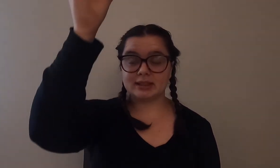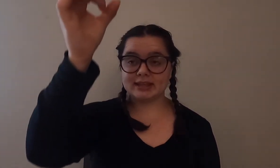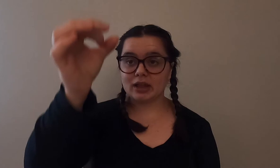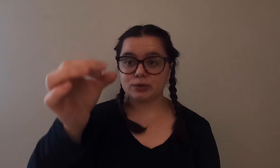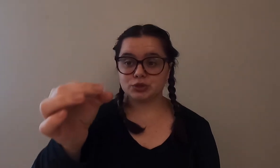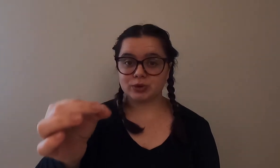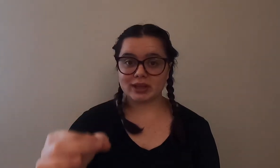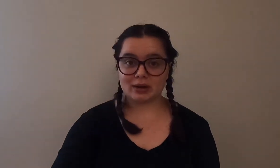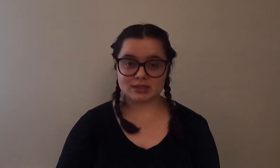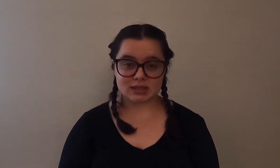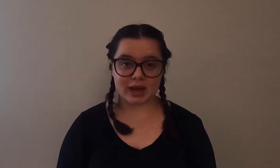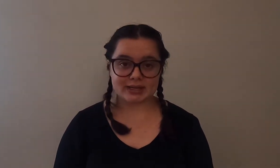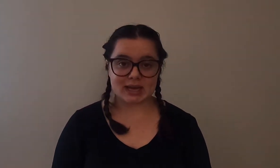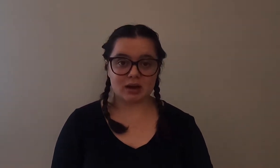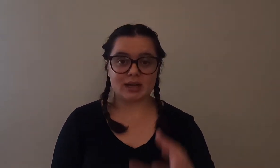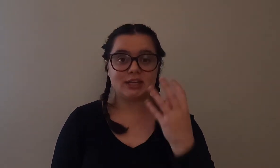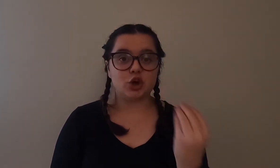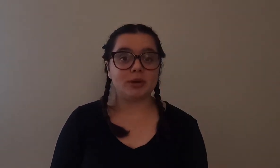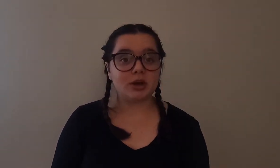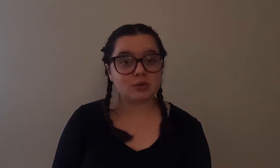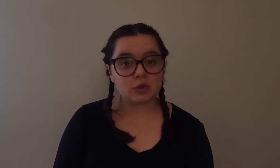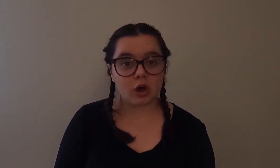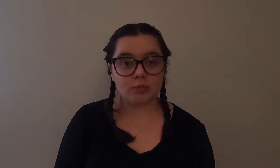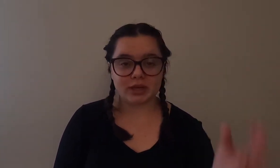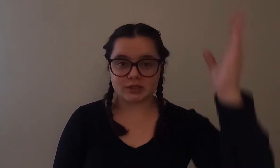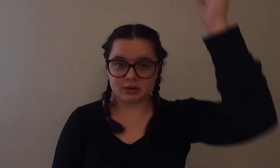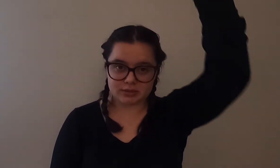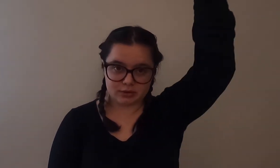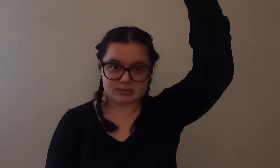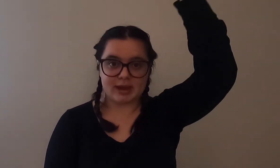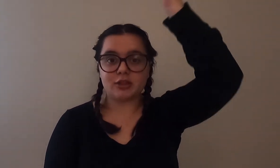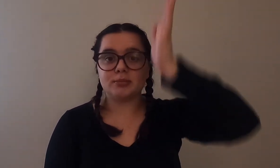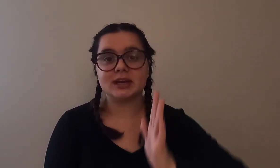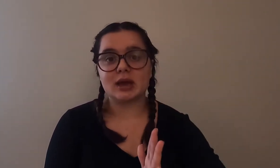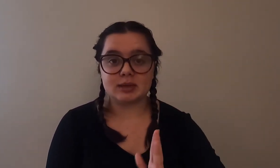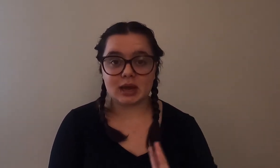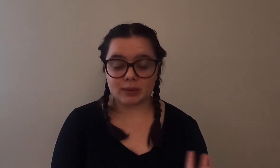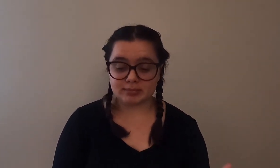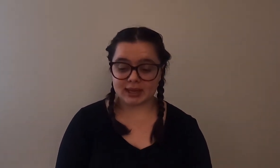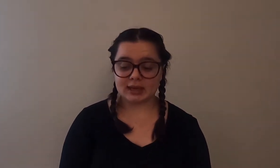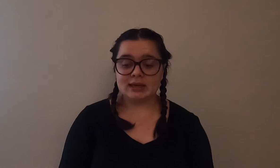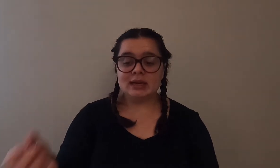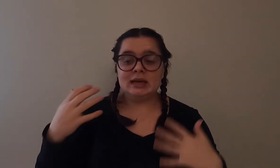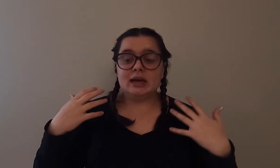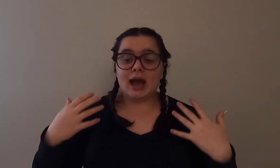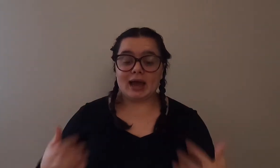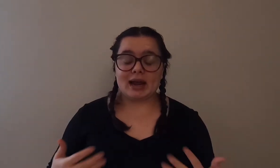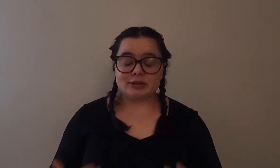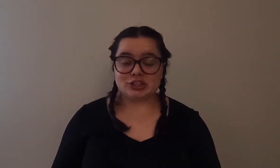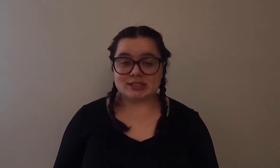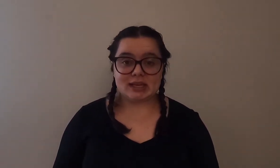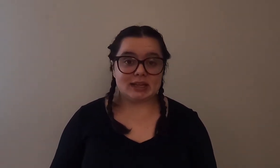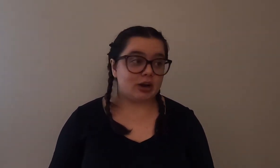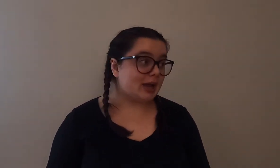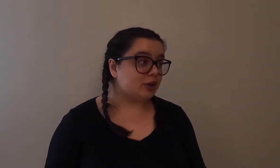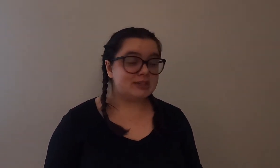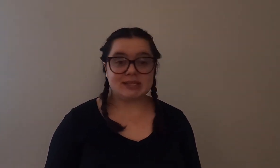yellow string that I was sliding down and he told me to go slow because there was my other buddy coming down with me and I was just sitting there I couldn't see